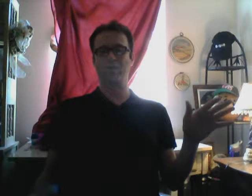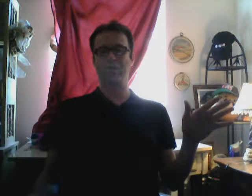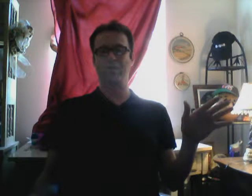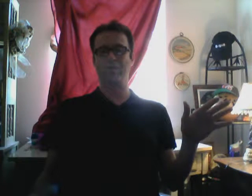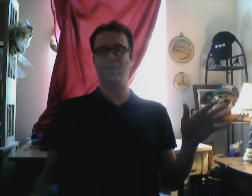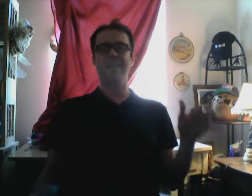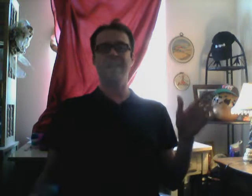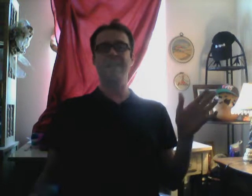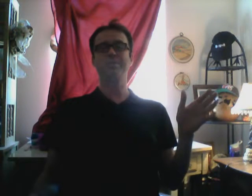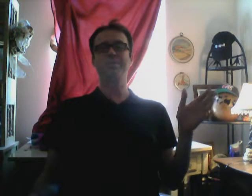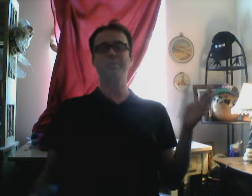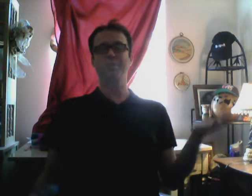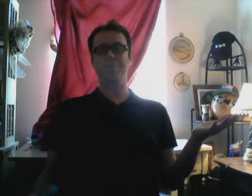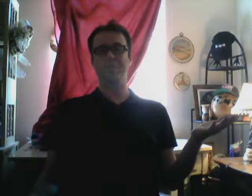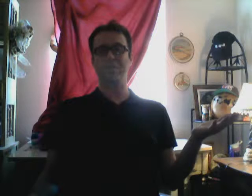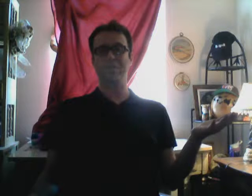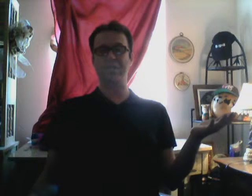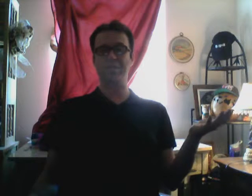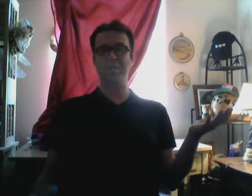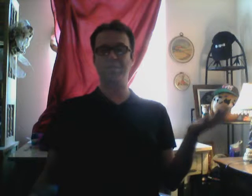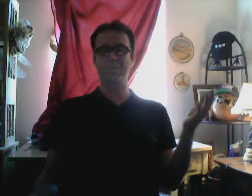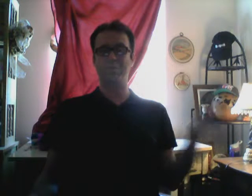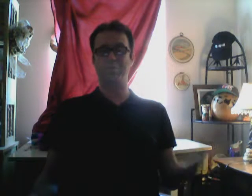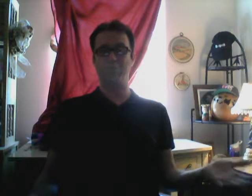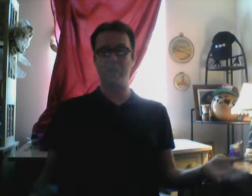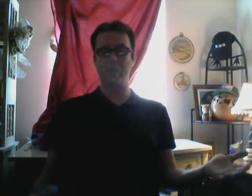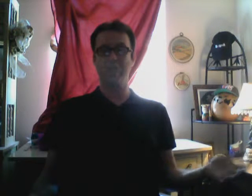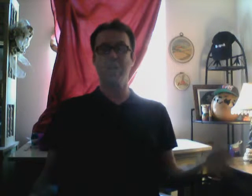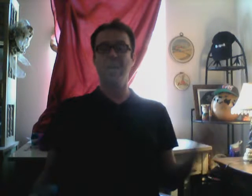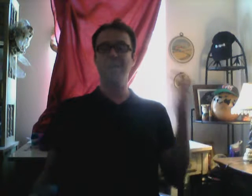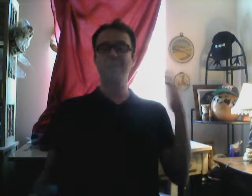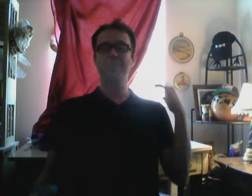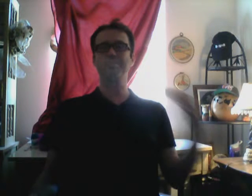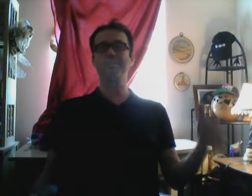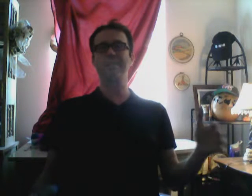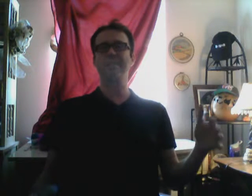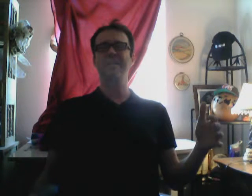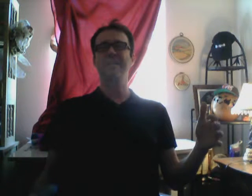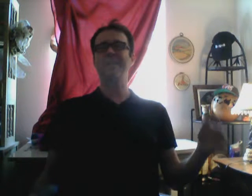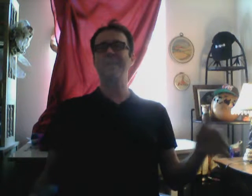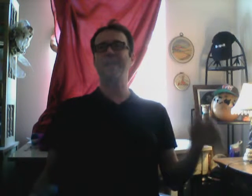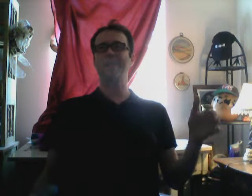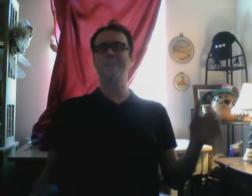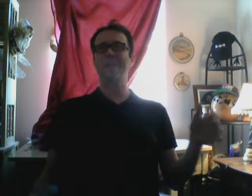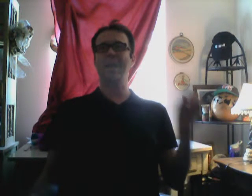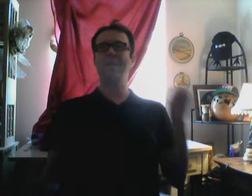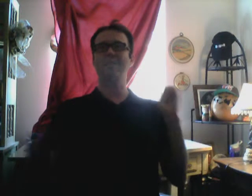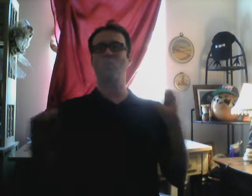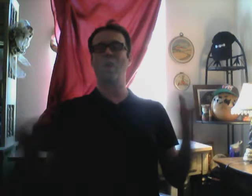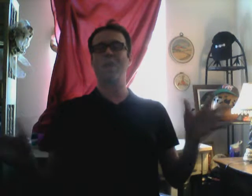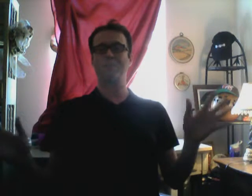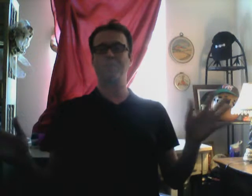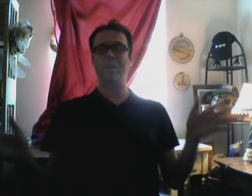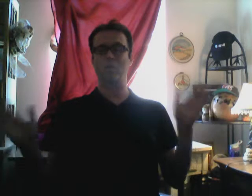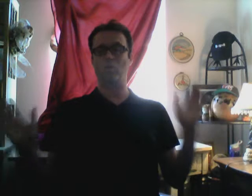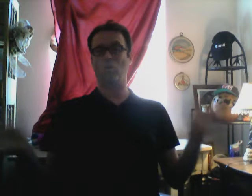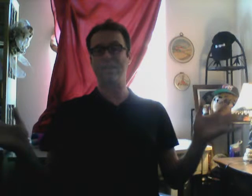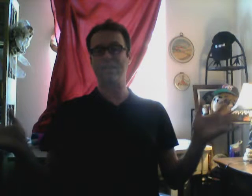careful. it was stupid because they could have built a bridge and they could be, might not be as widespread crazy,